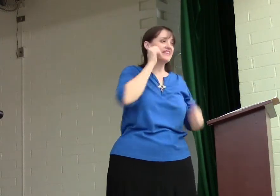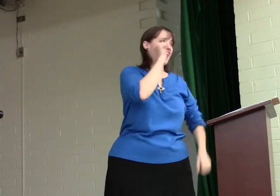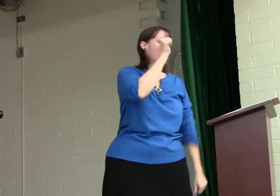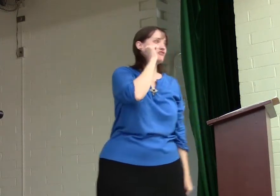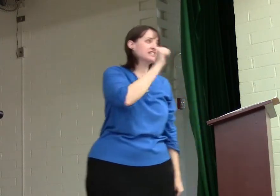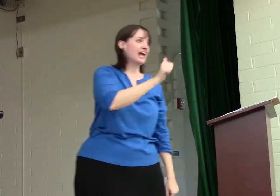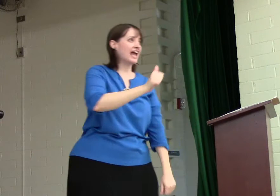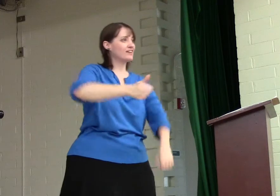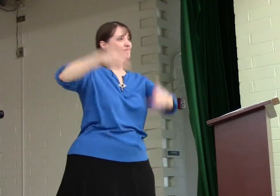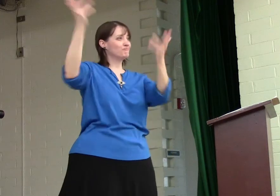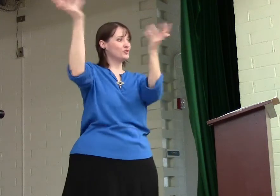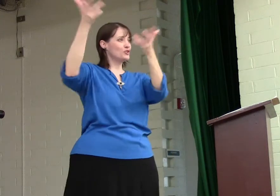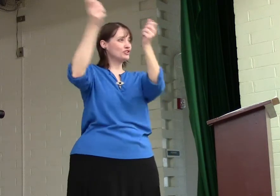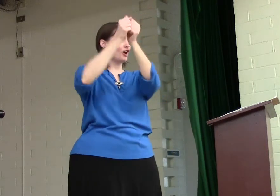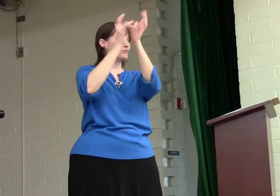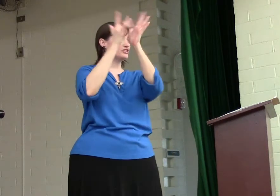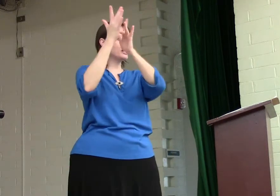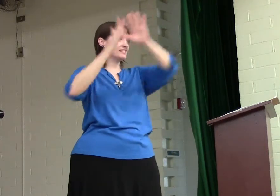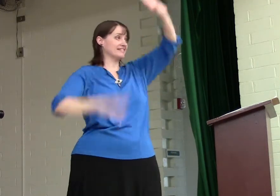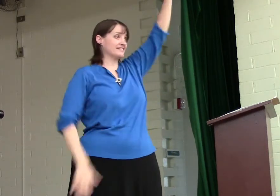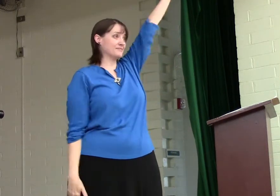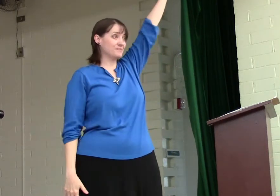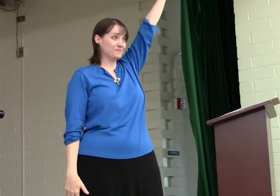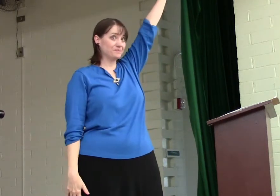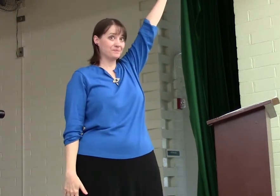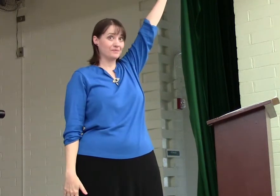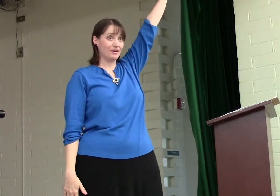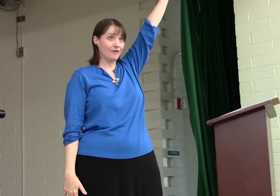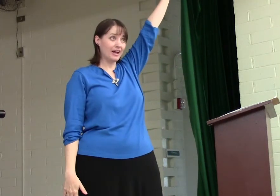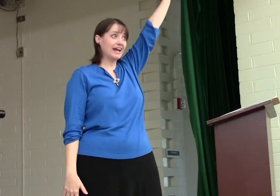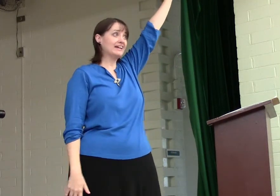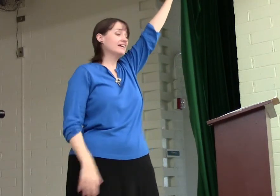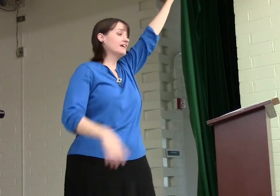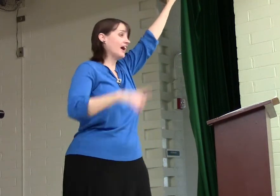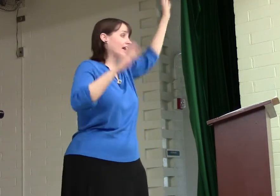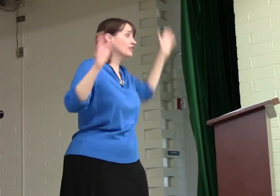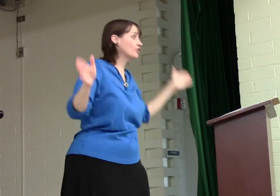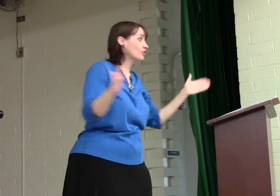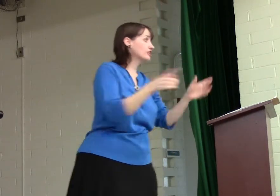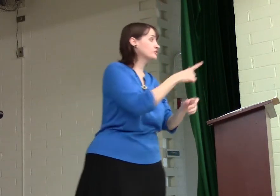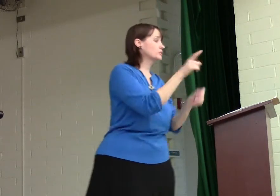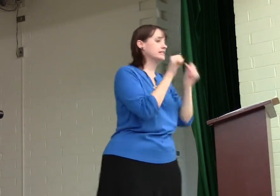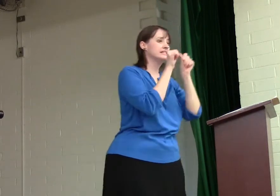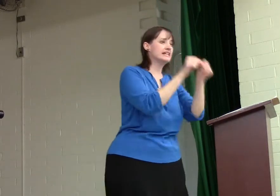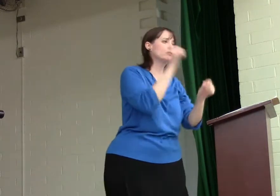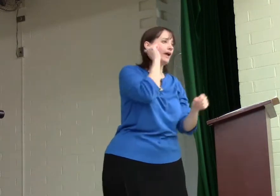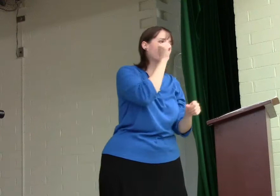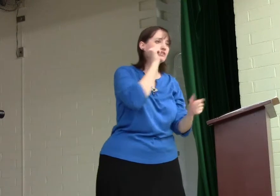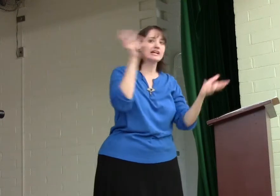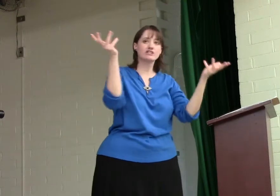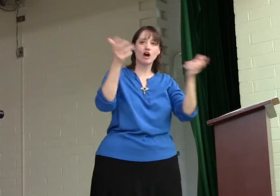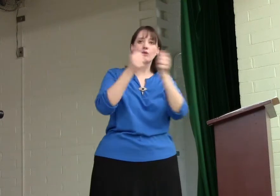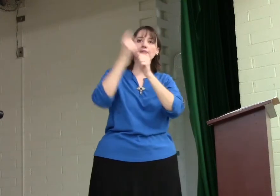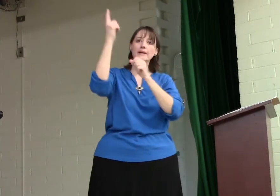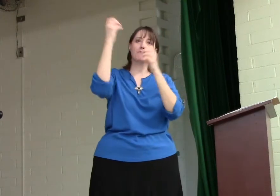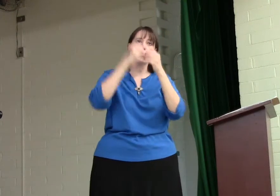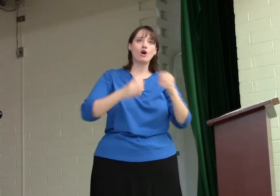that every day you can talk with Jesus? Okay? I encourage you, continue every day to talk with him more